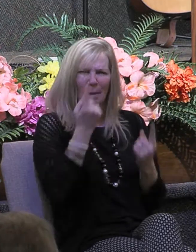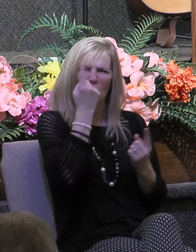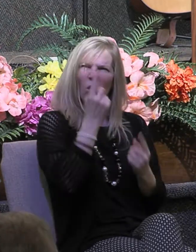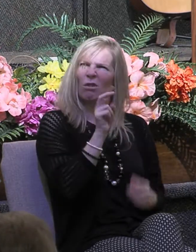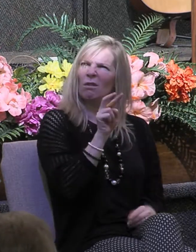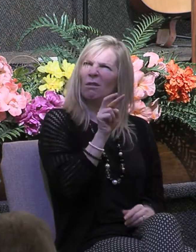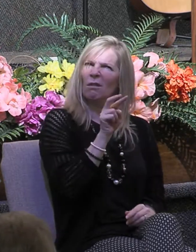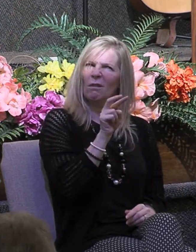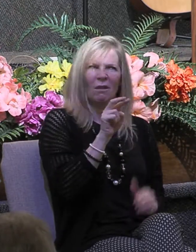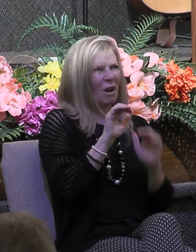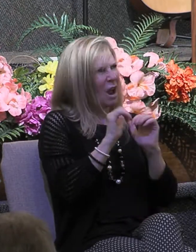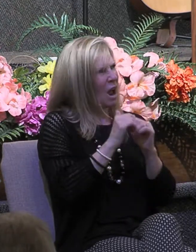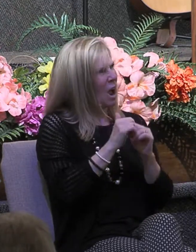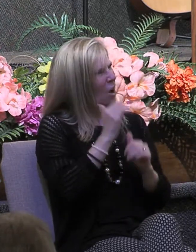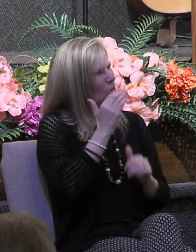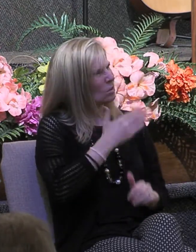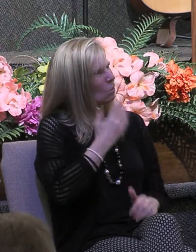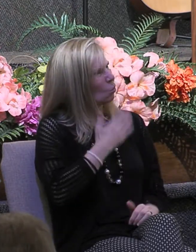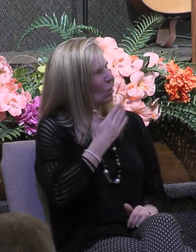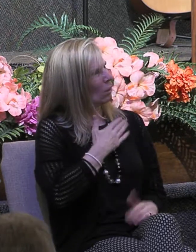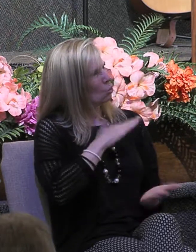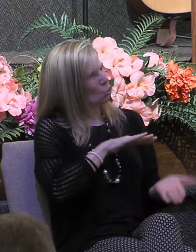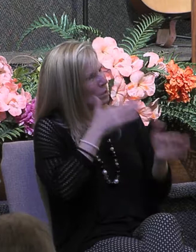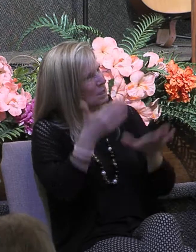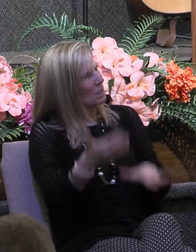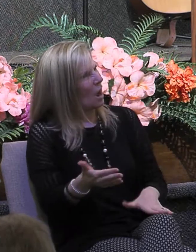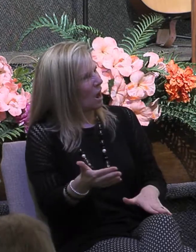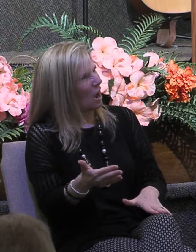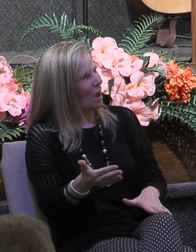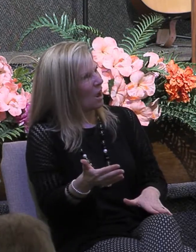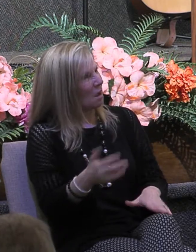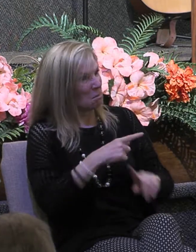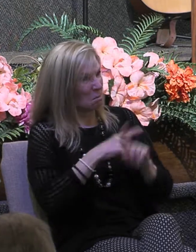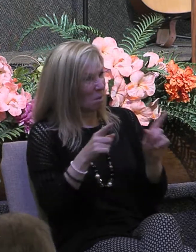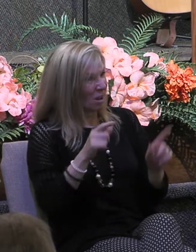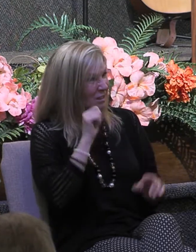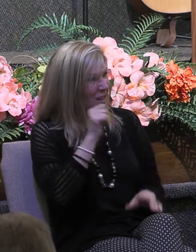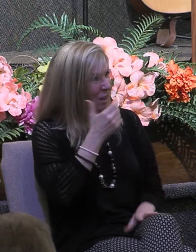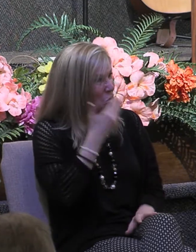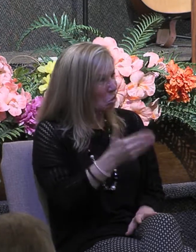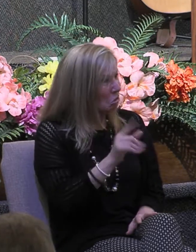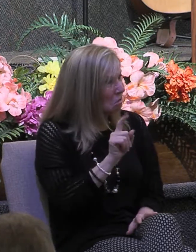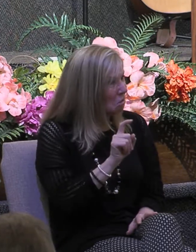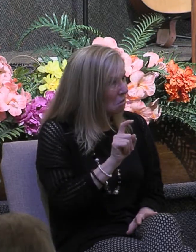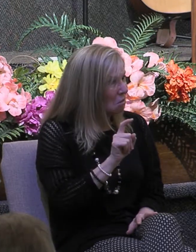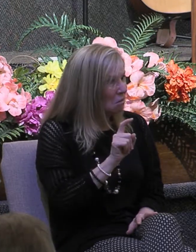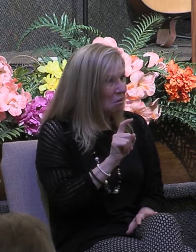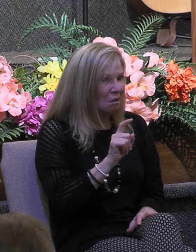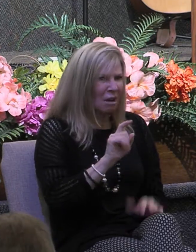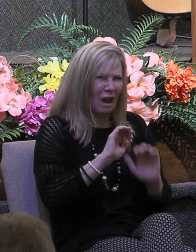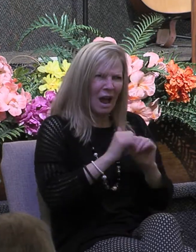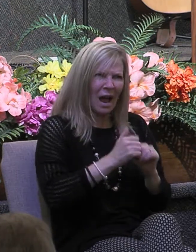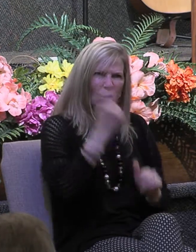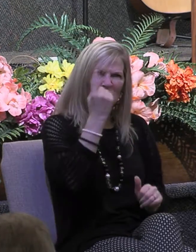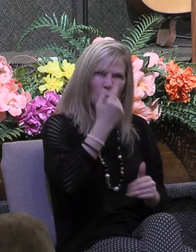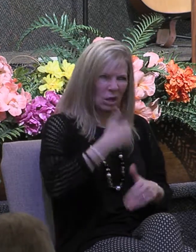body to die for the faith and that not be something good how could someone possibly lay down his life with the wrong motivation